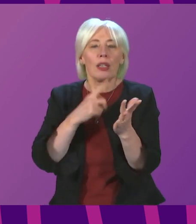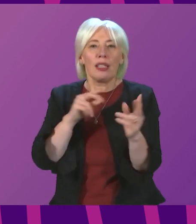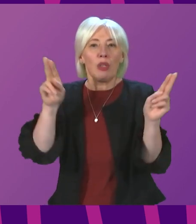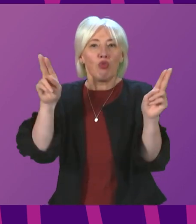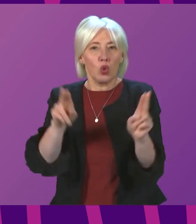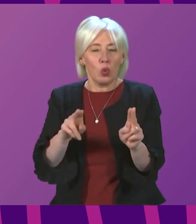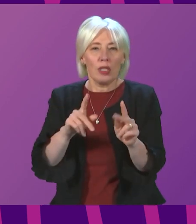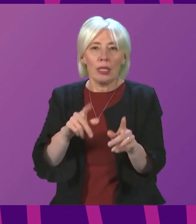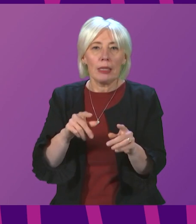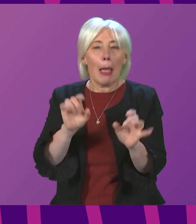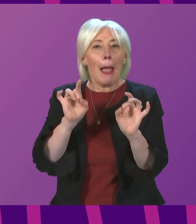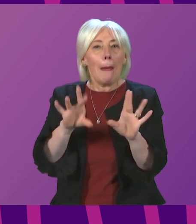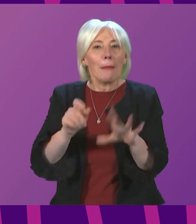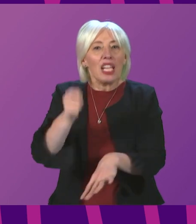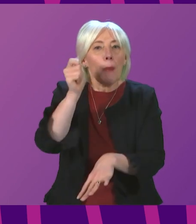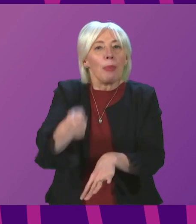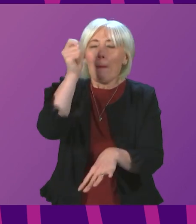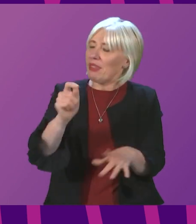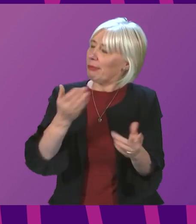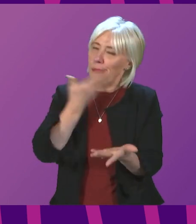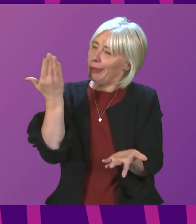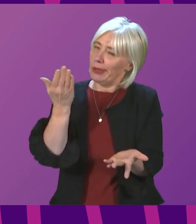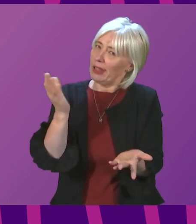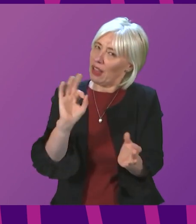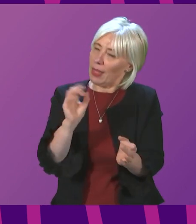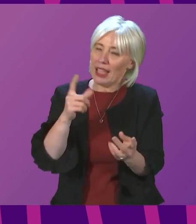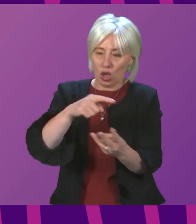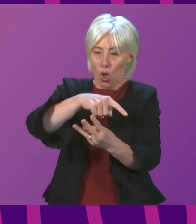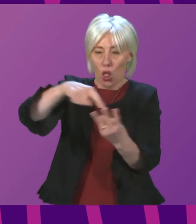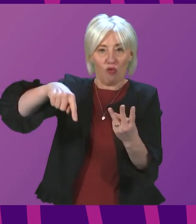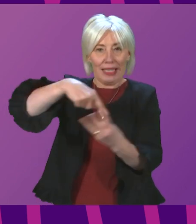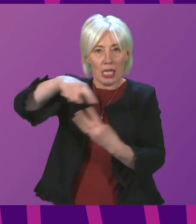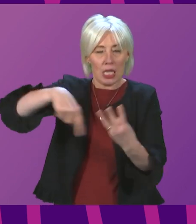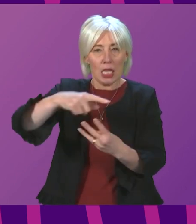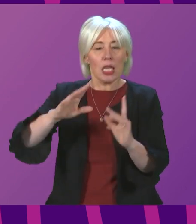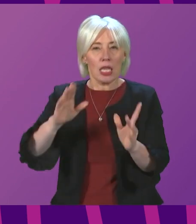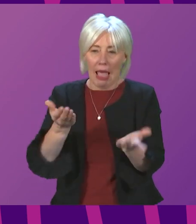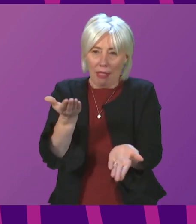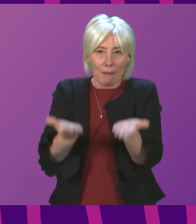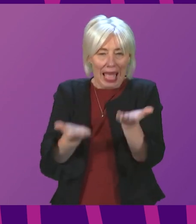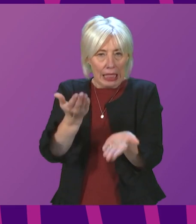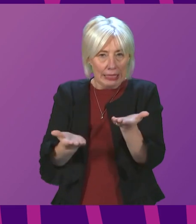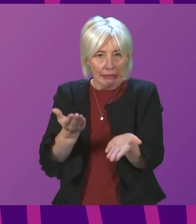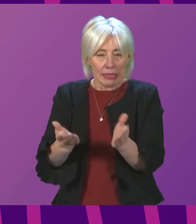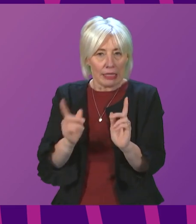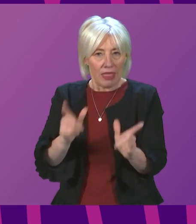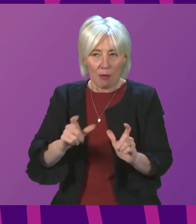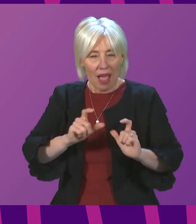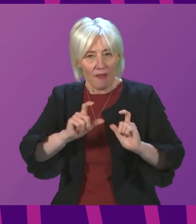wave. There's no magic wand to be waved here, but it's that combination that is helping us through. And it's that balanced combination of measures